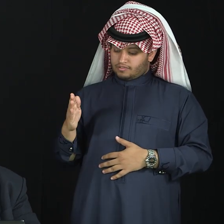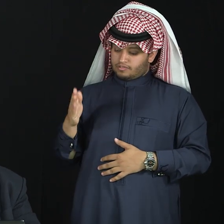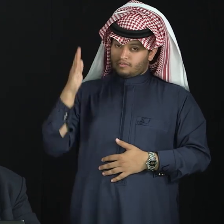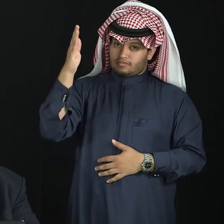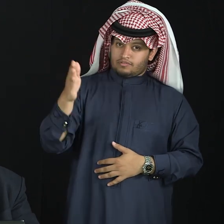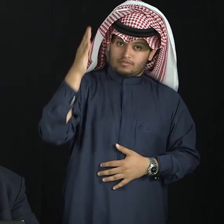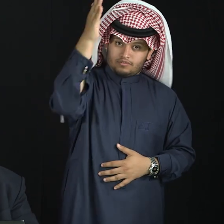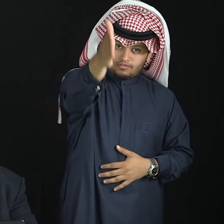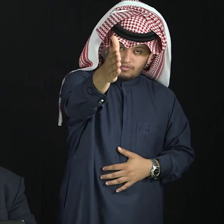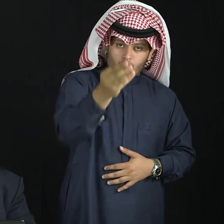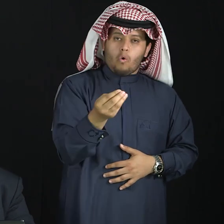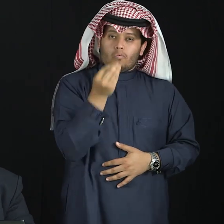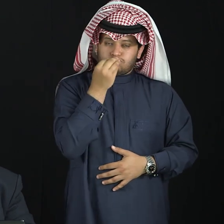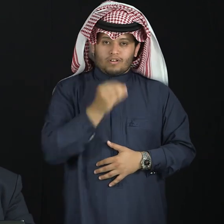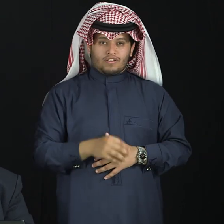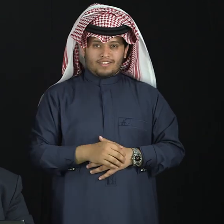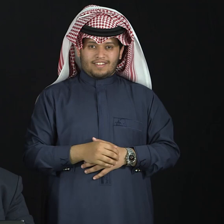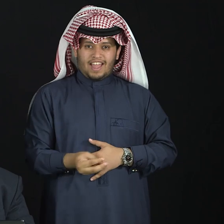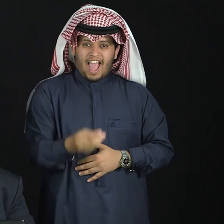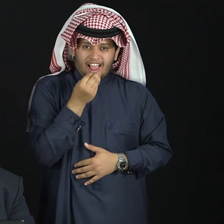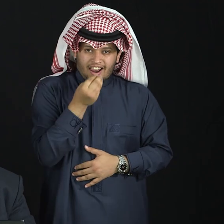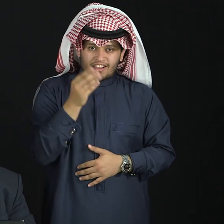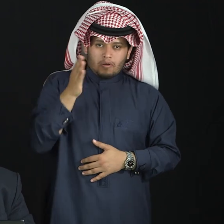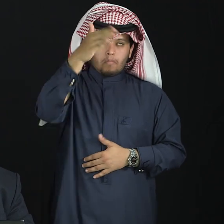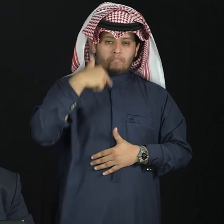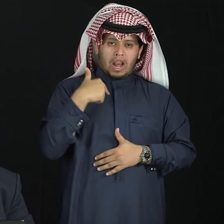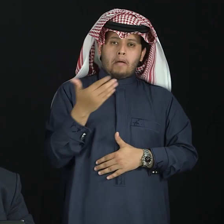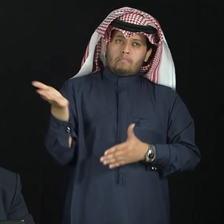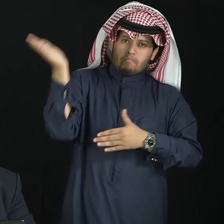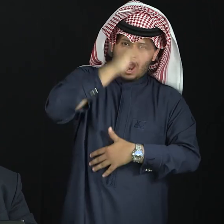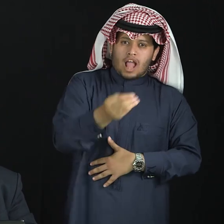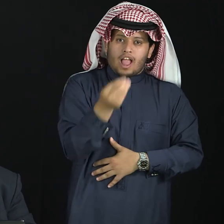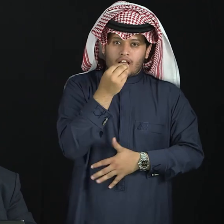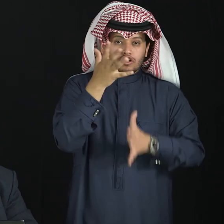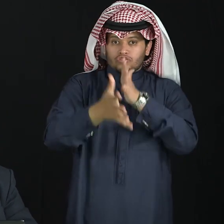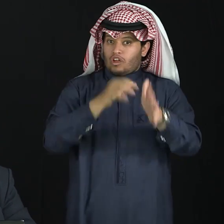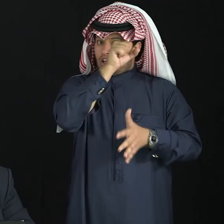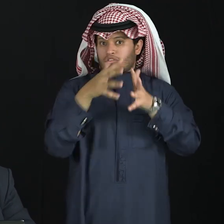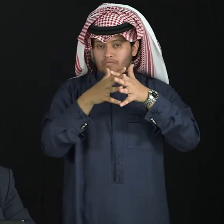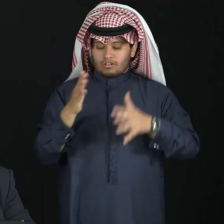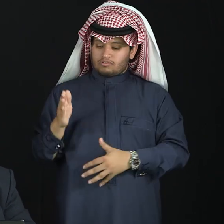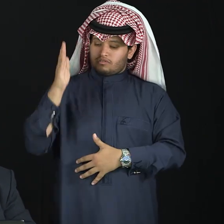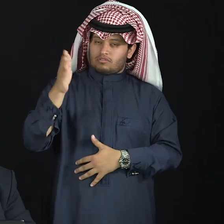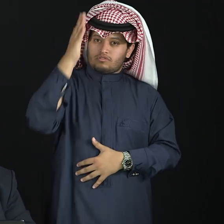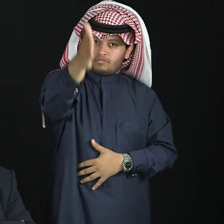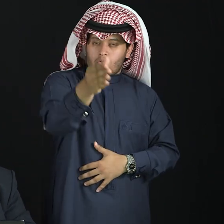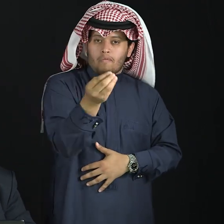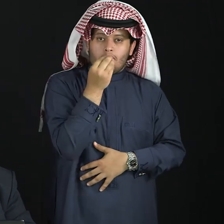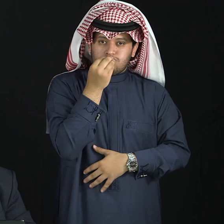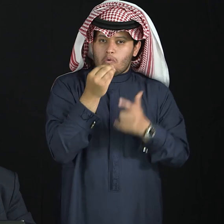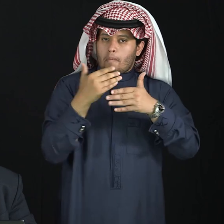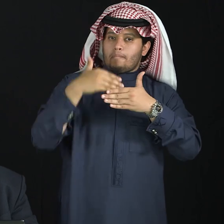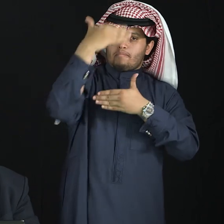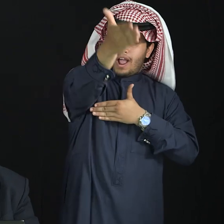in the future. I will eat, you see? So, first of all, I refer to the